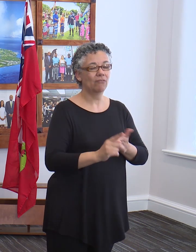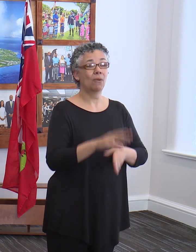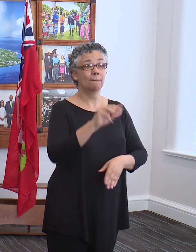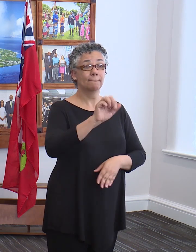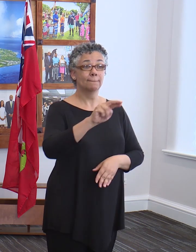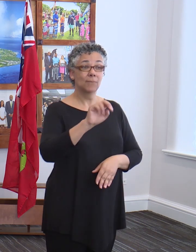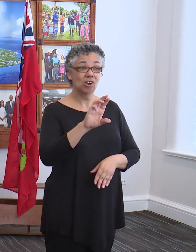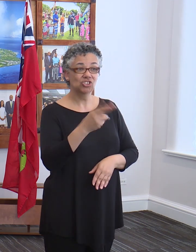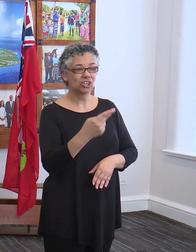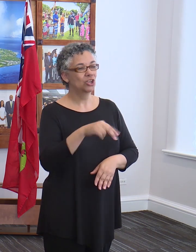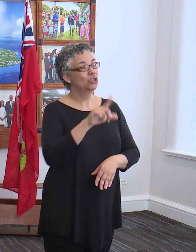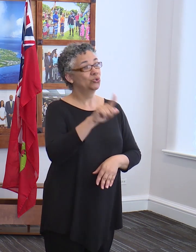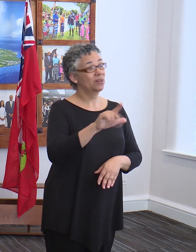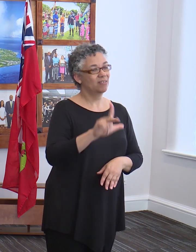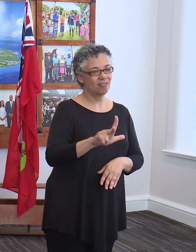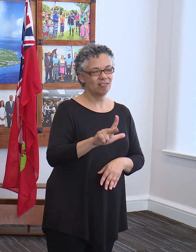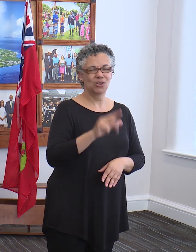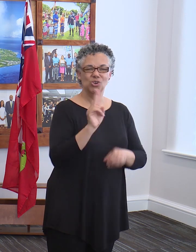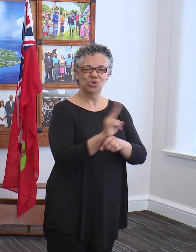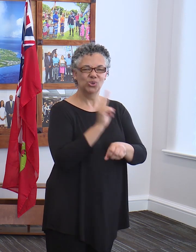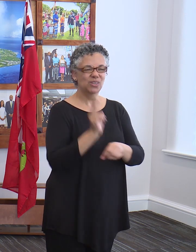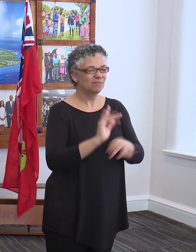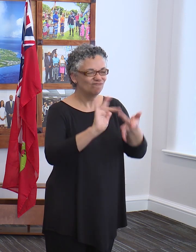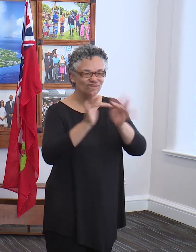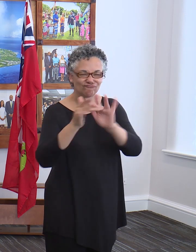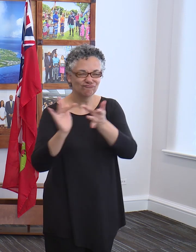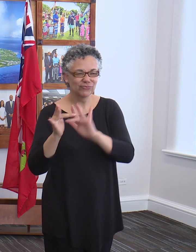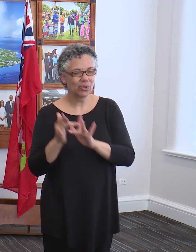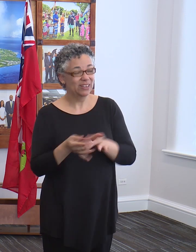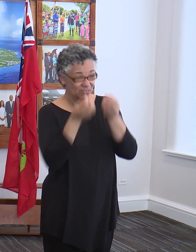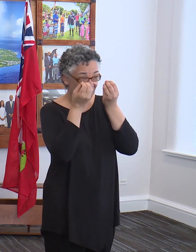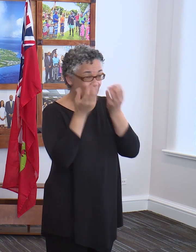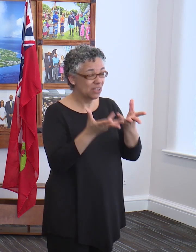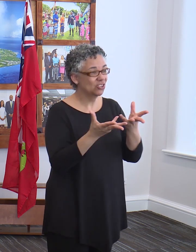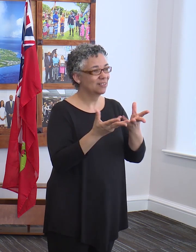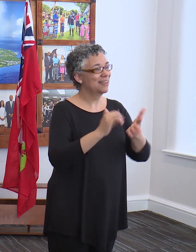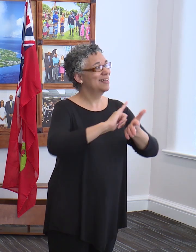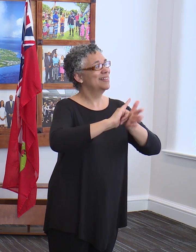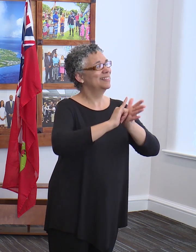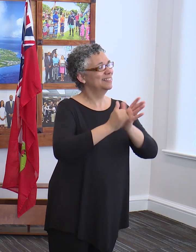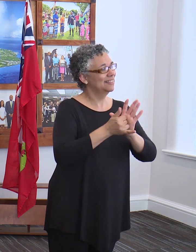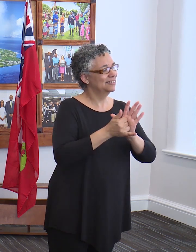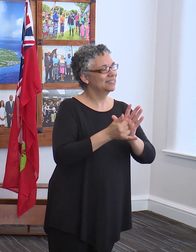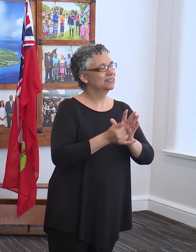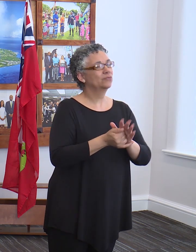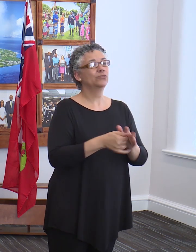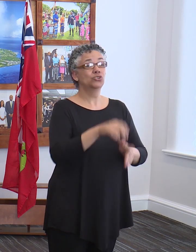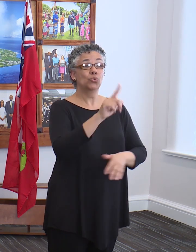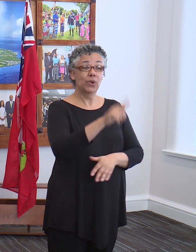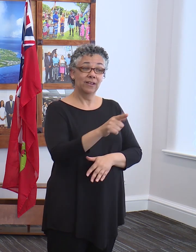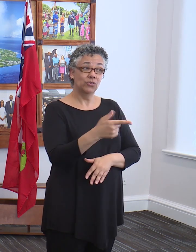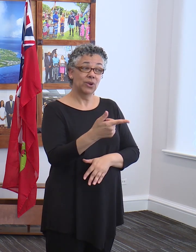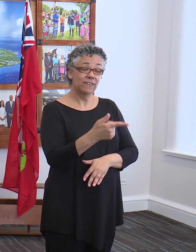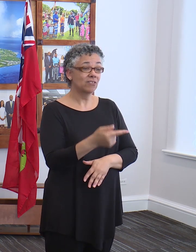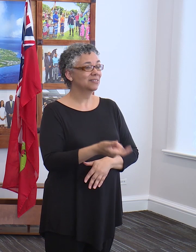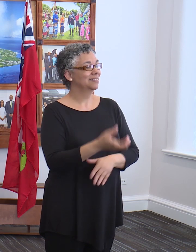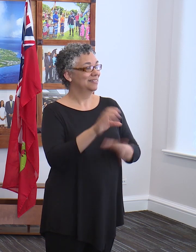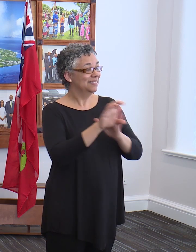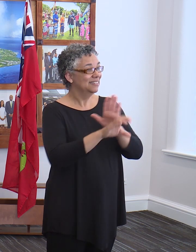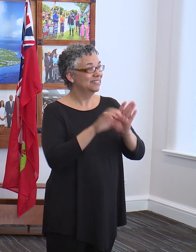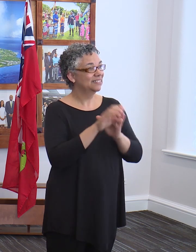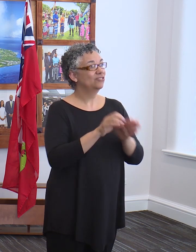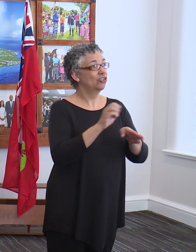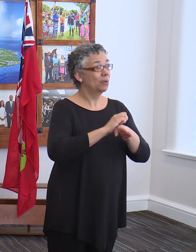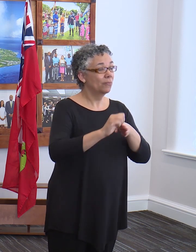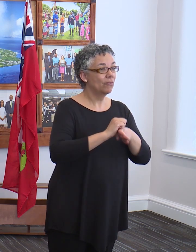variety of online learning platforms. This method of learning is aligned with 21st century practices and also supports the